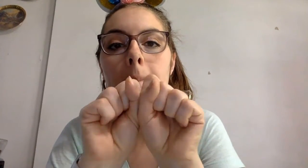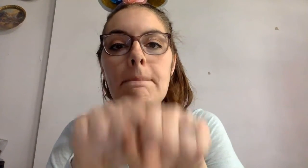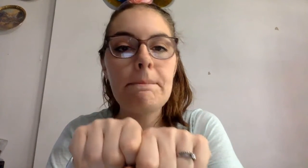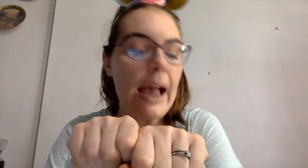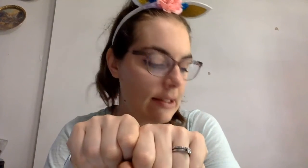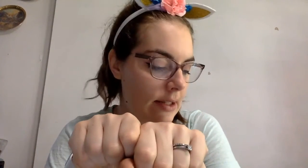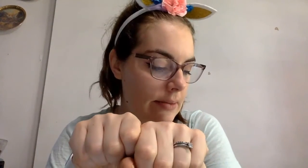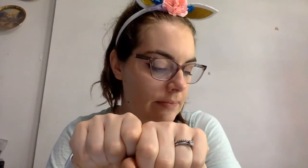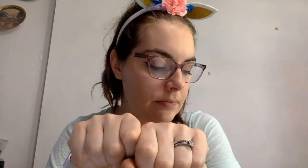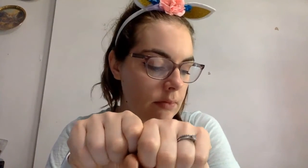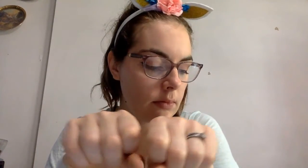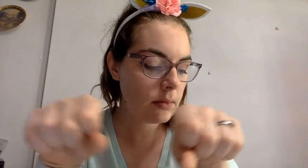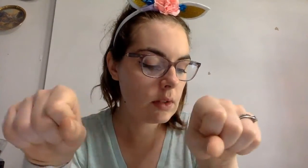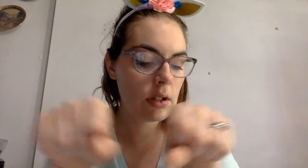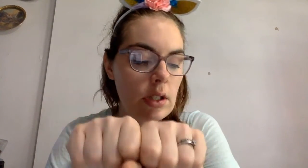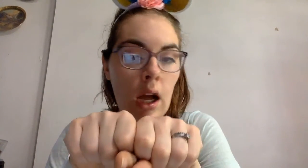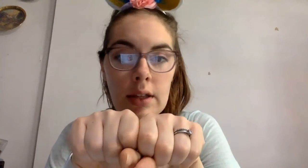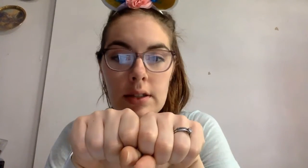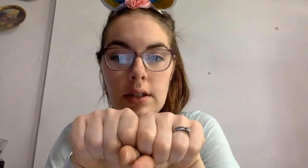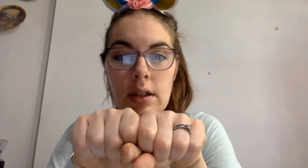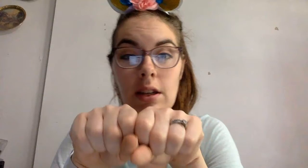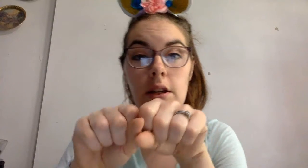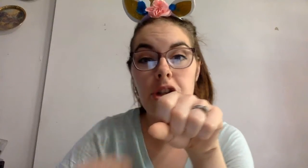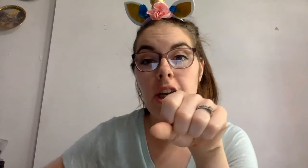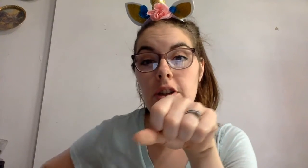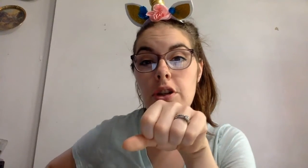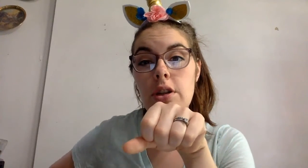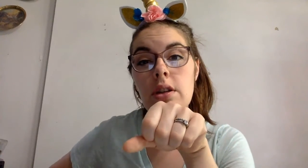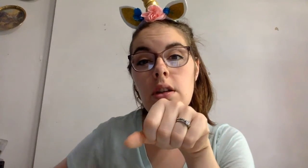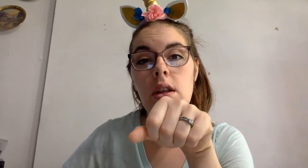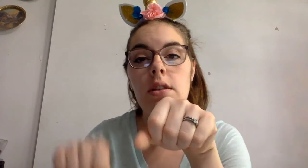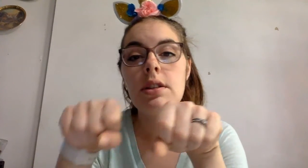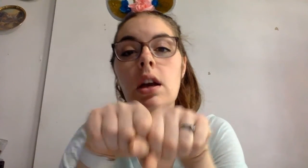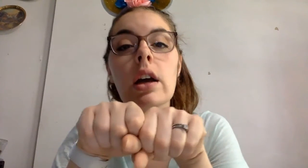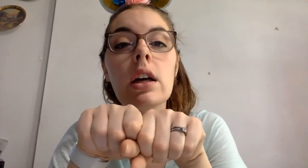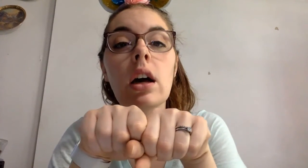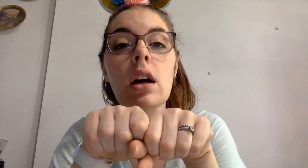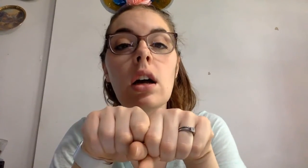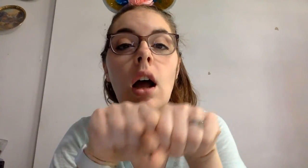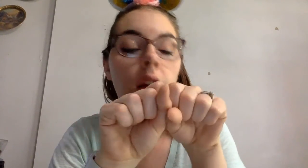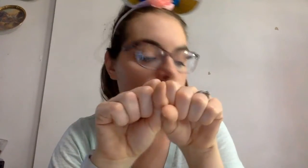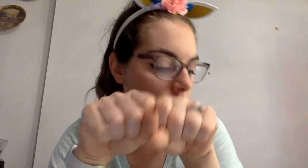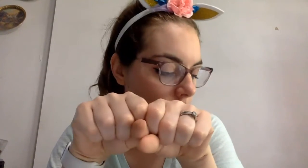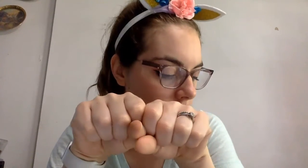B. Not. Change n to g. Got.